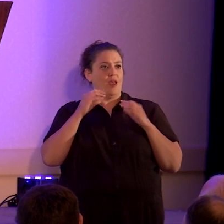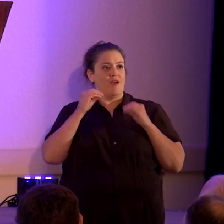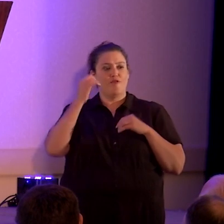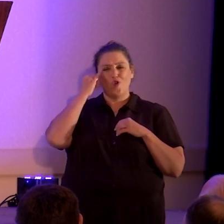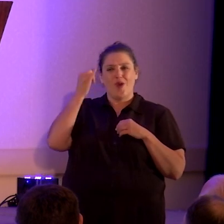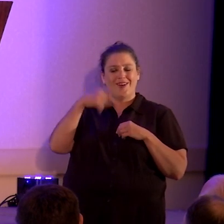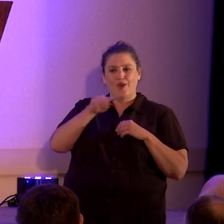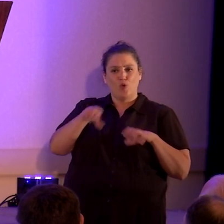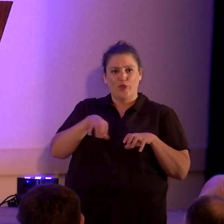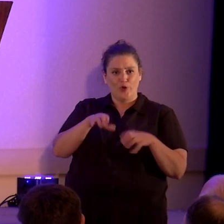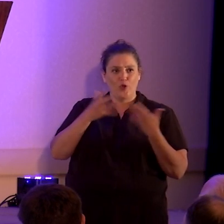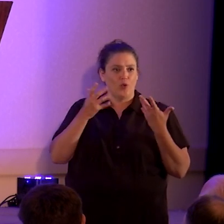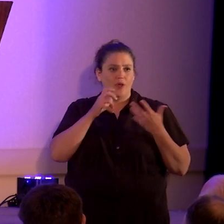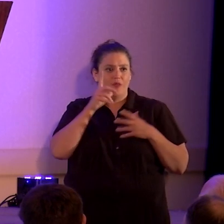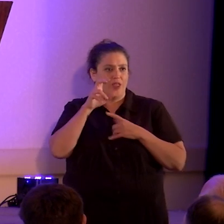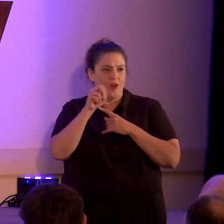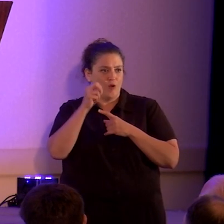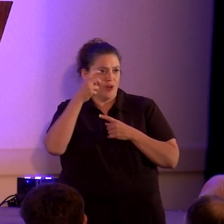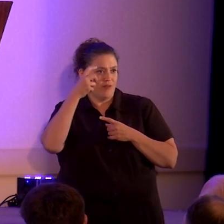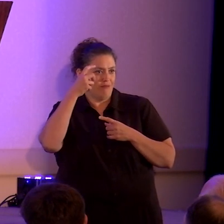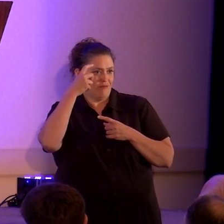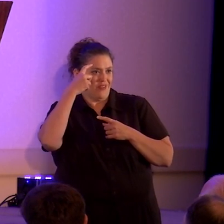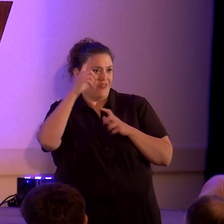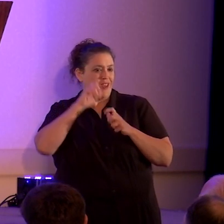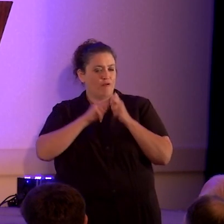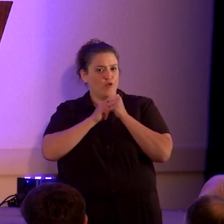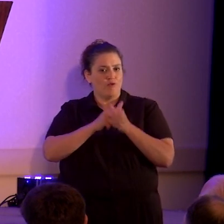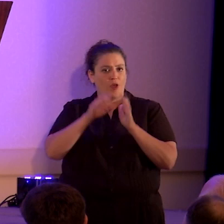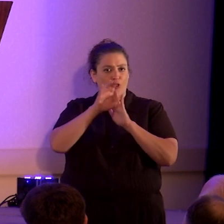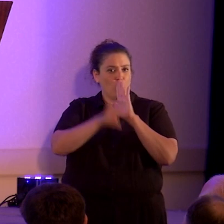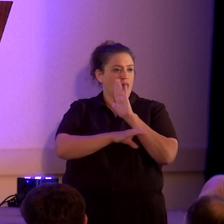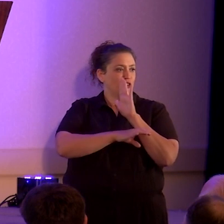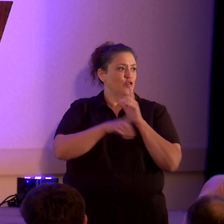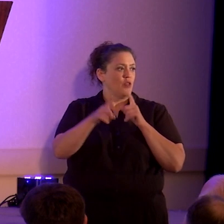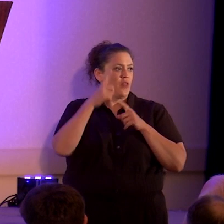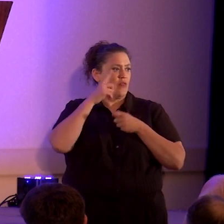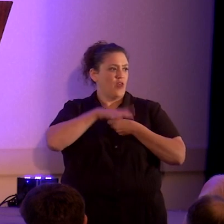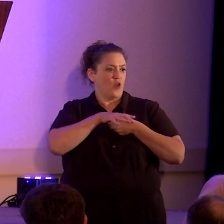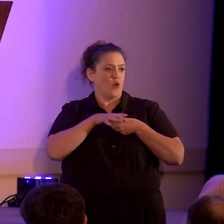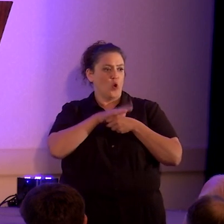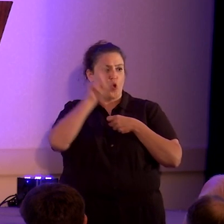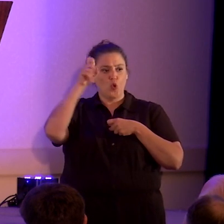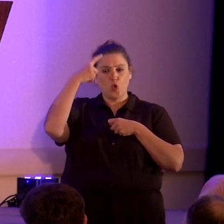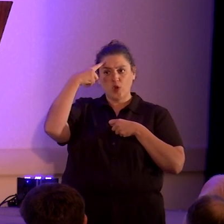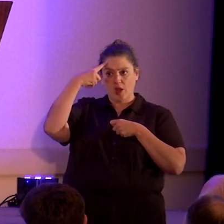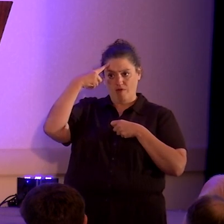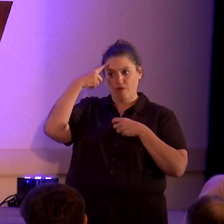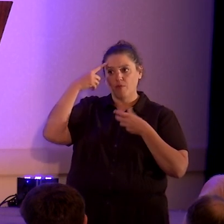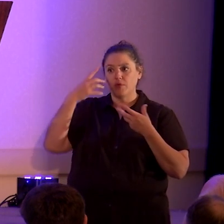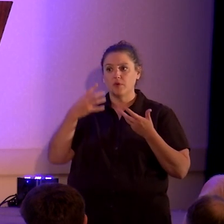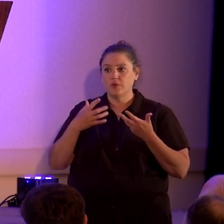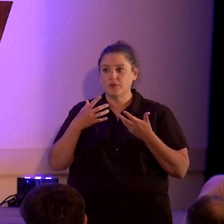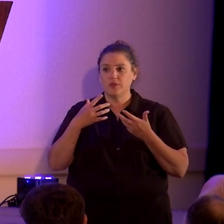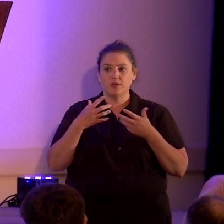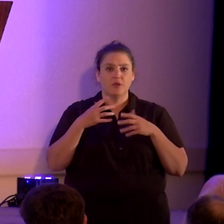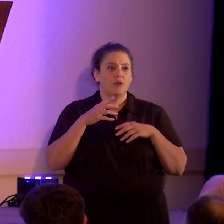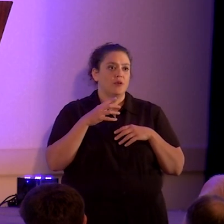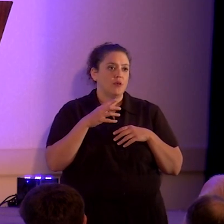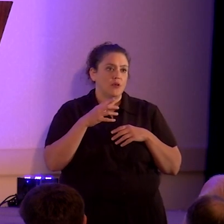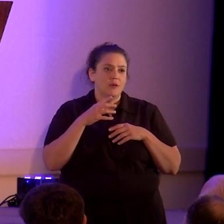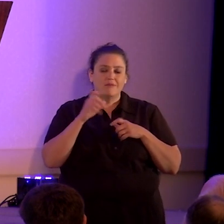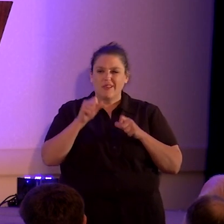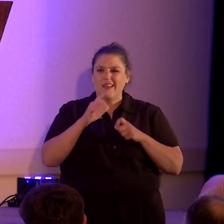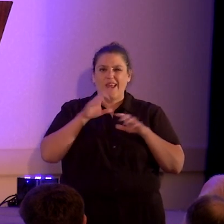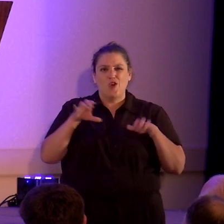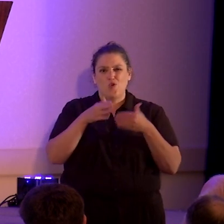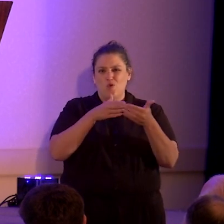idea what they're doing. They don't even think they're bound by the Constitution. They think that local governments, I mean, after 60, 80 years after it was decided by